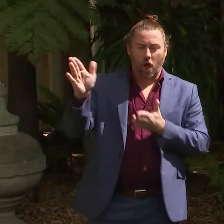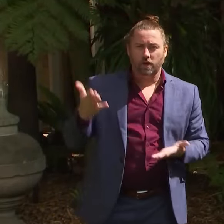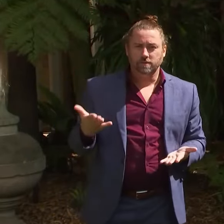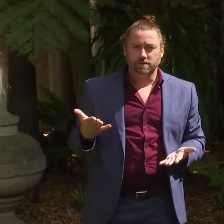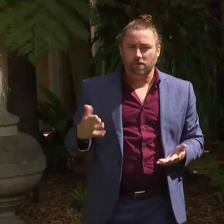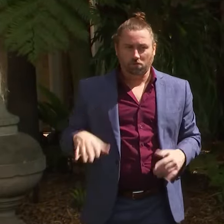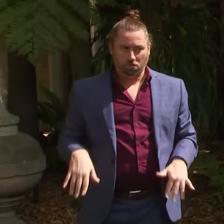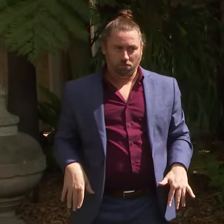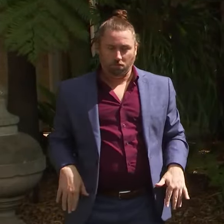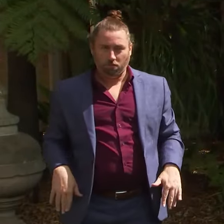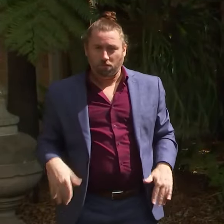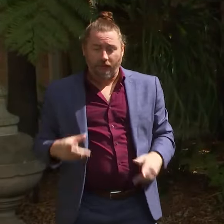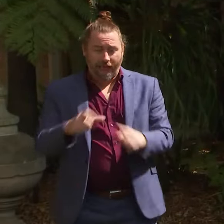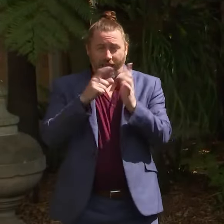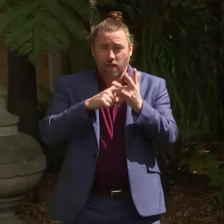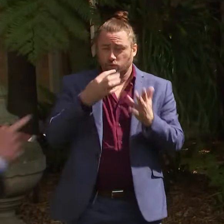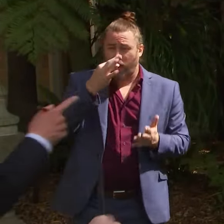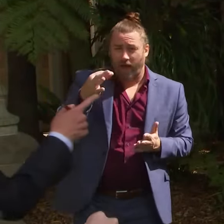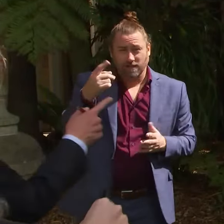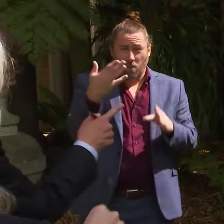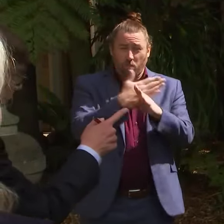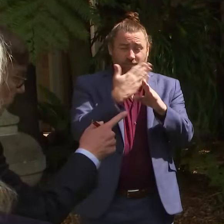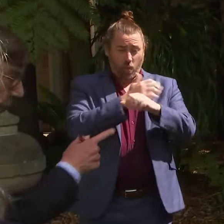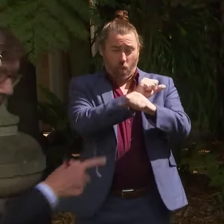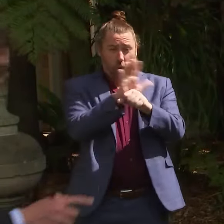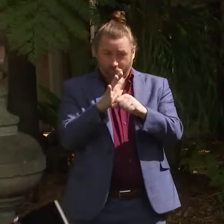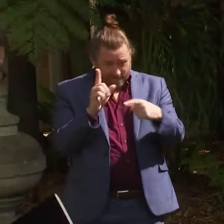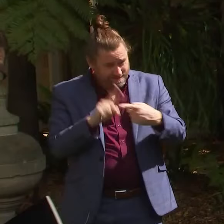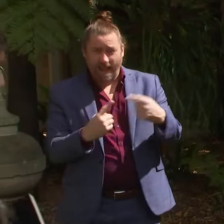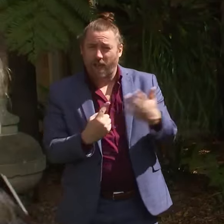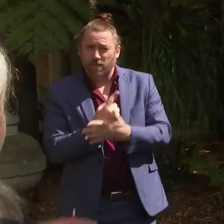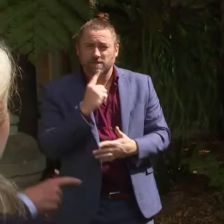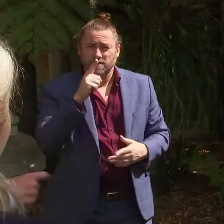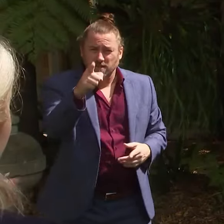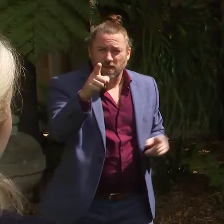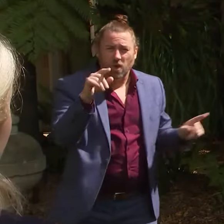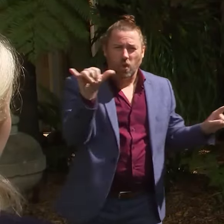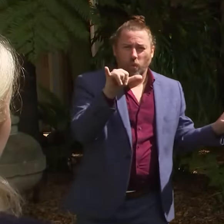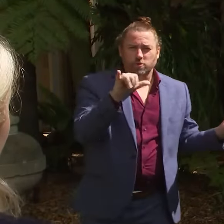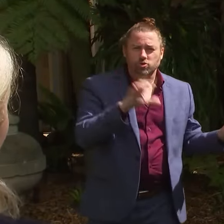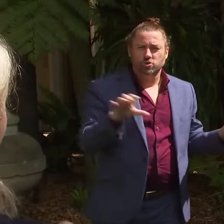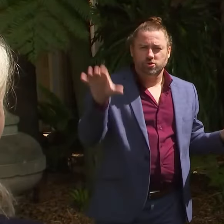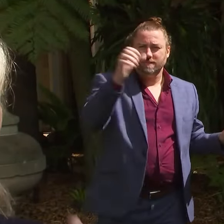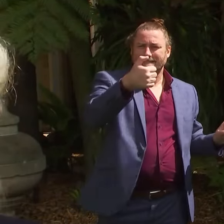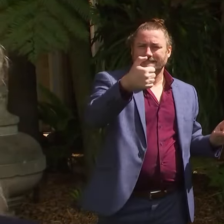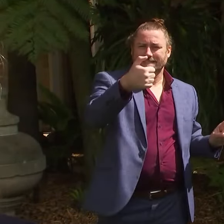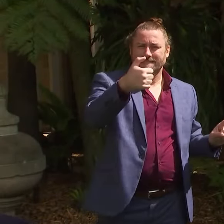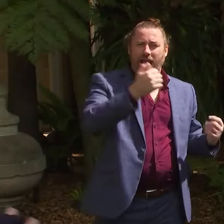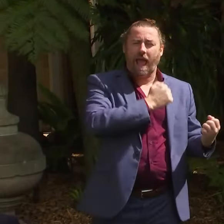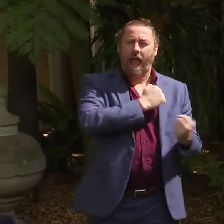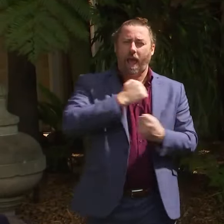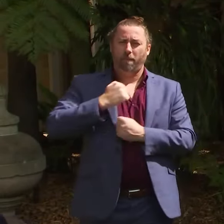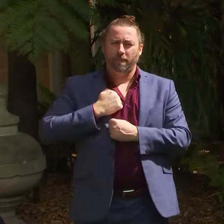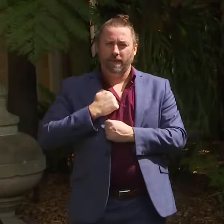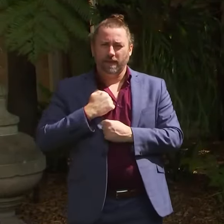know, that was occurring before COVID. Which facilities?